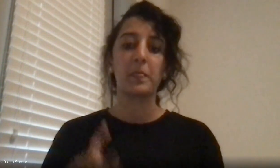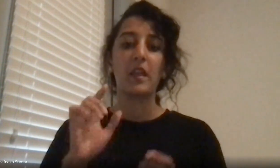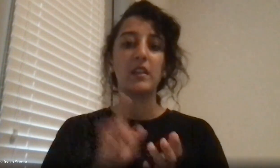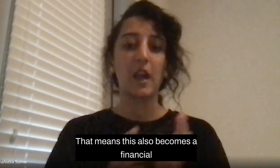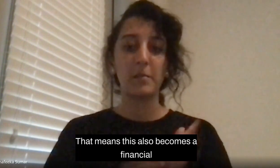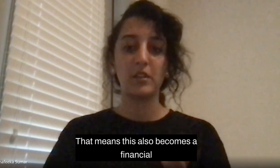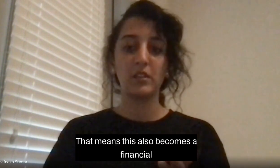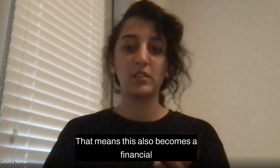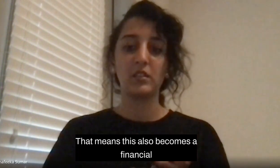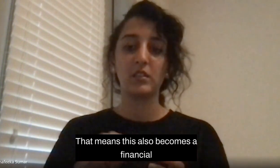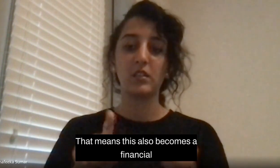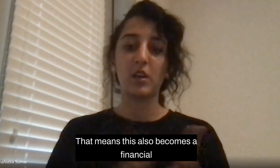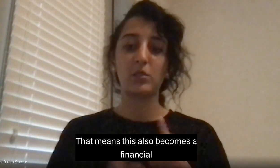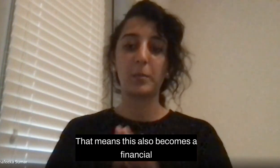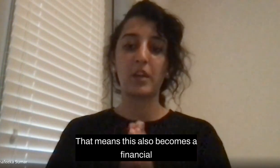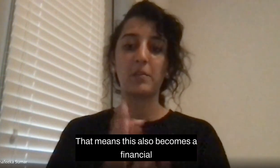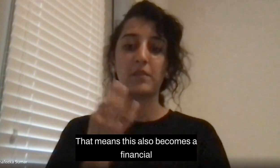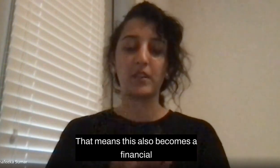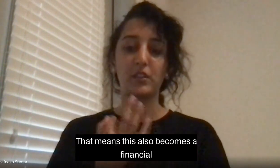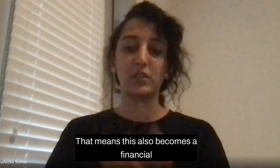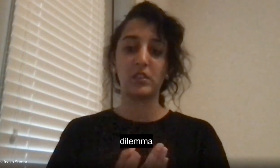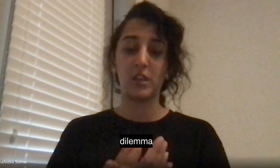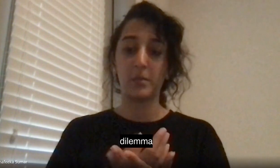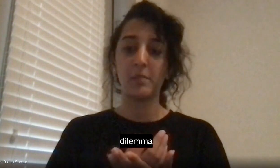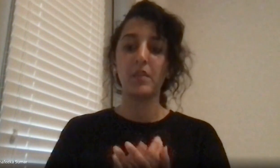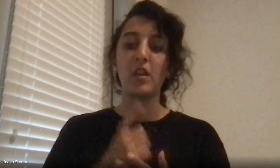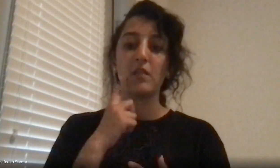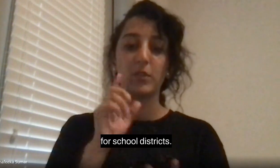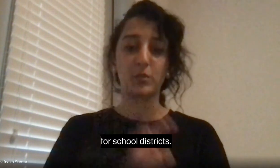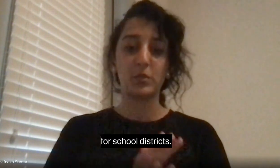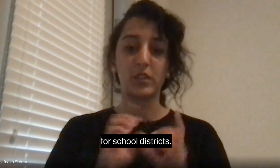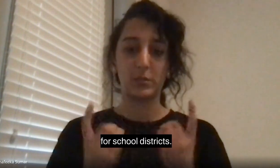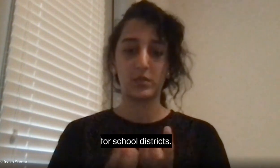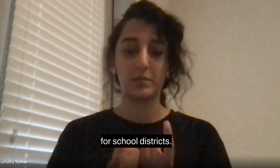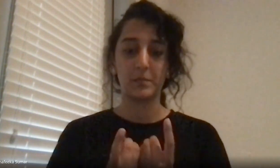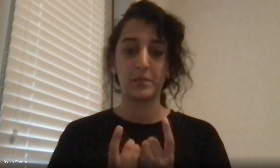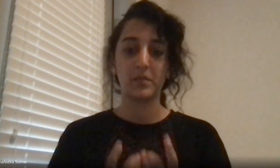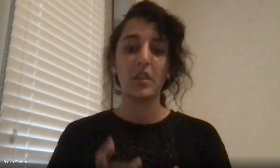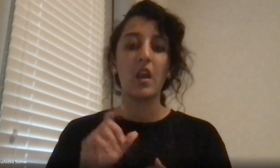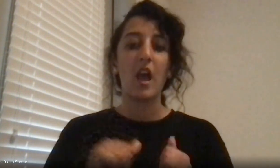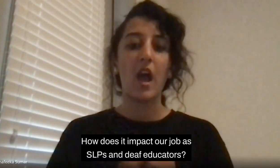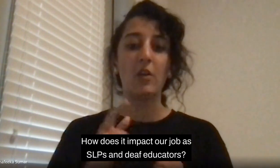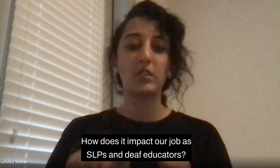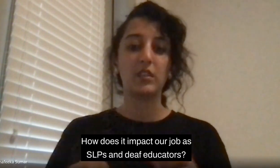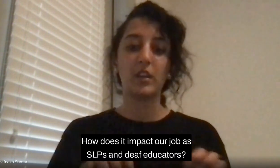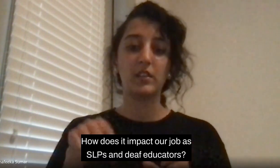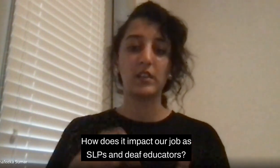That means this also becomes a financial dilemma for school districts. How does this